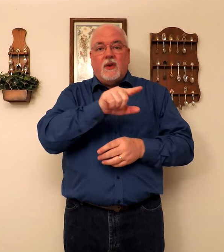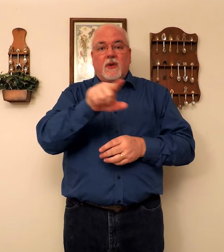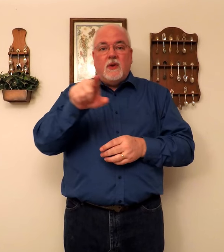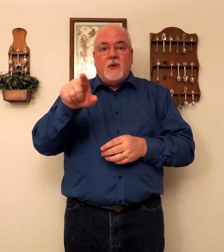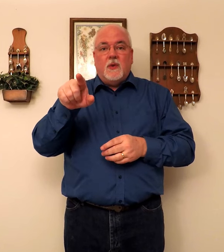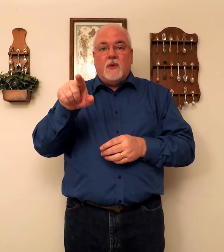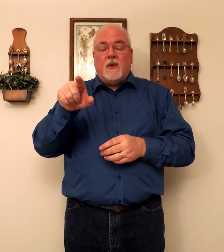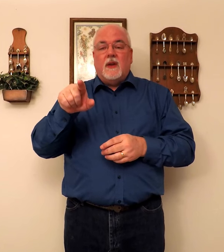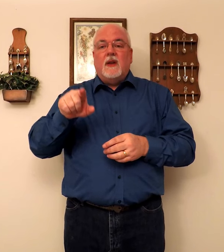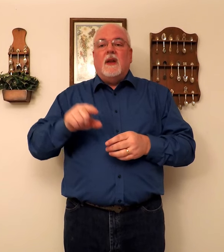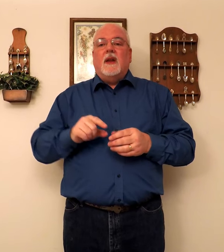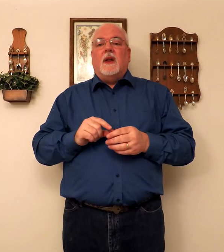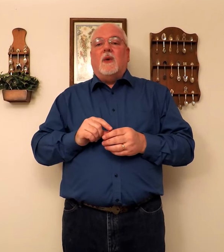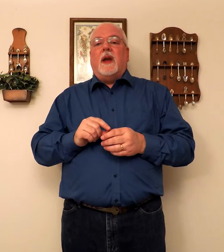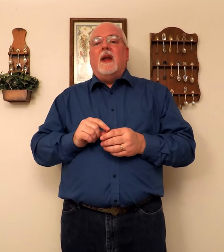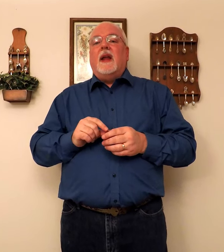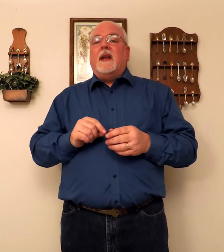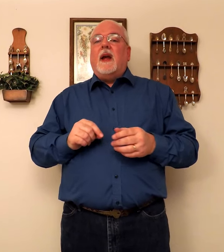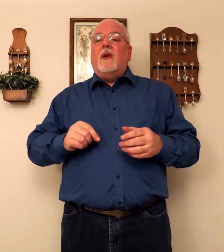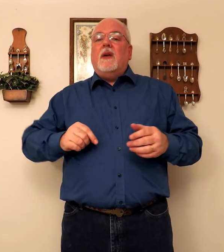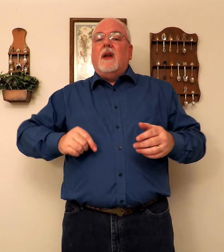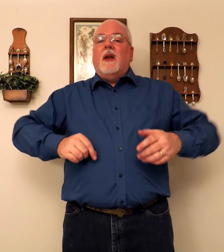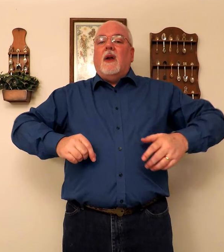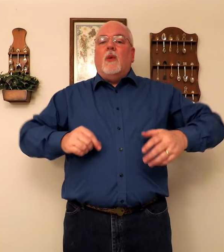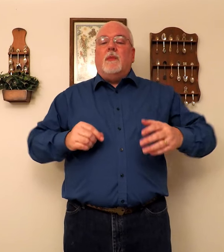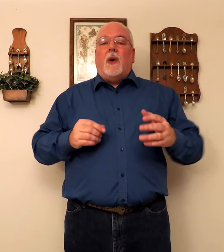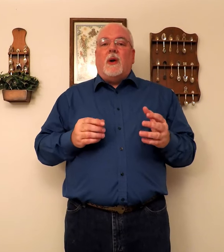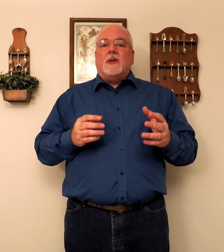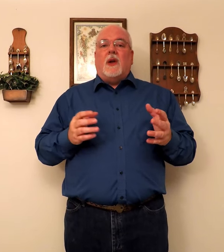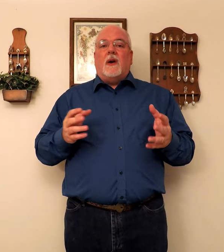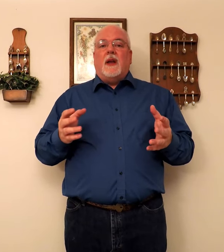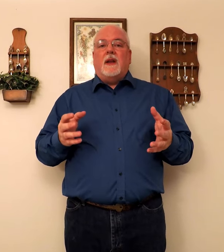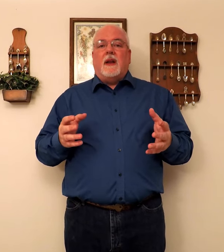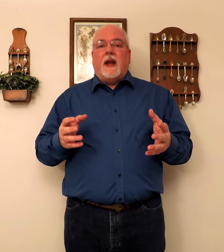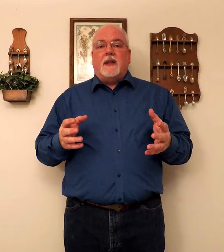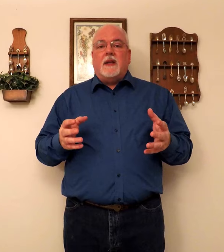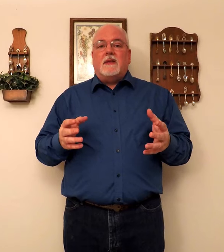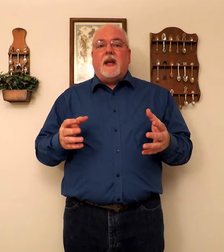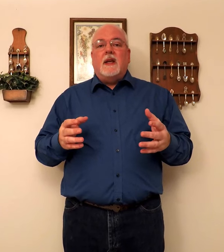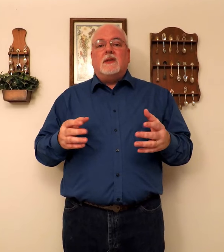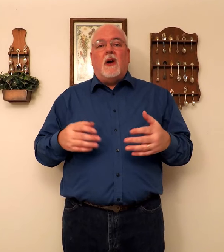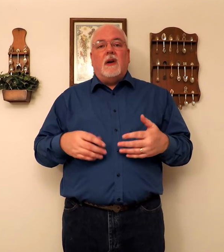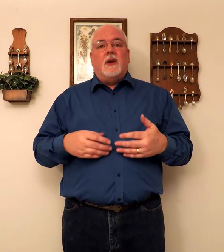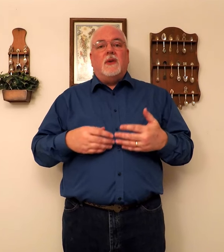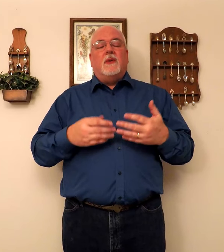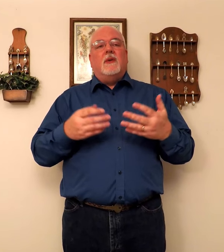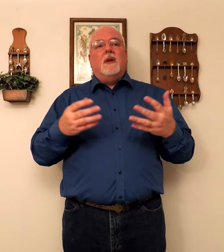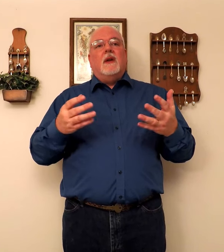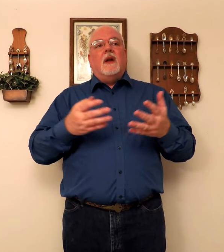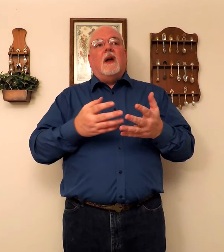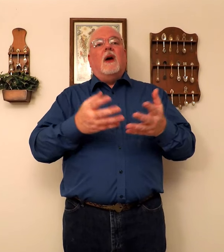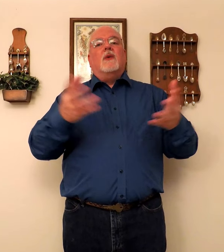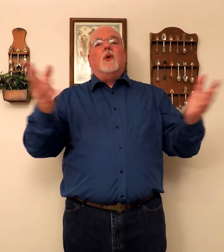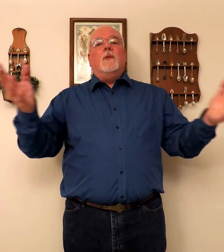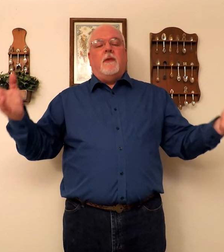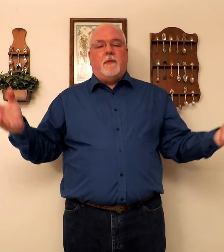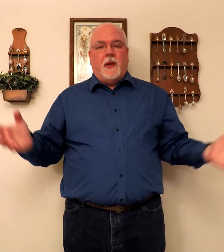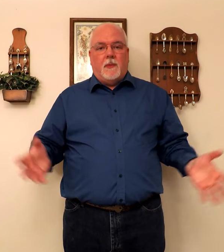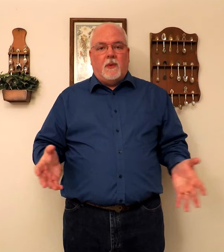Okay. Now, when Paul is talking at this, he's talking to a group of people.